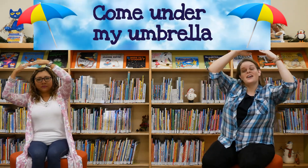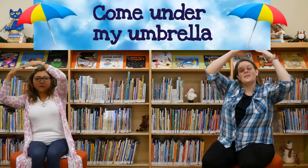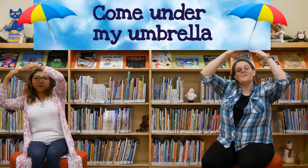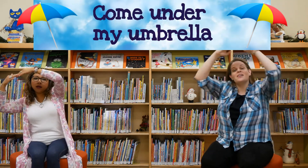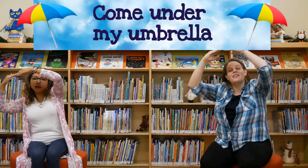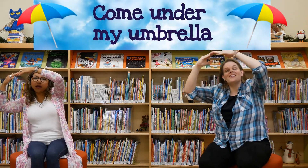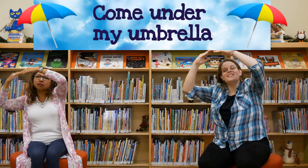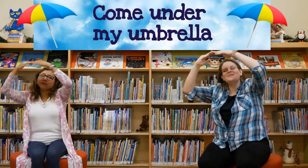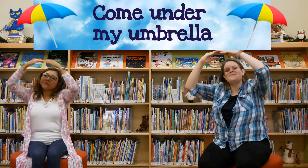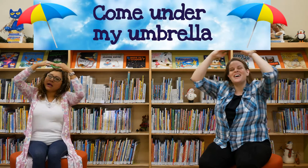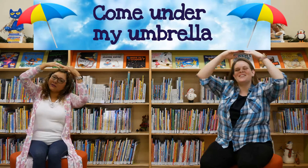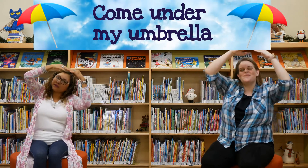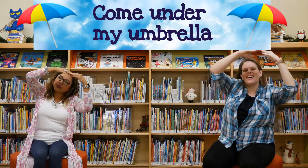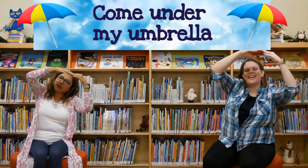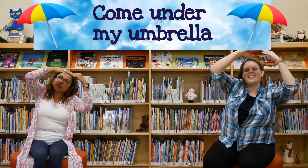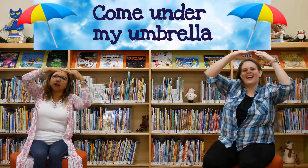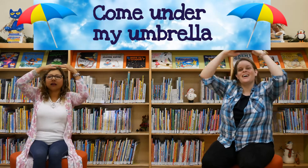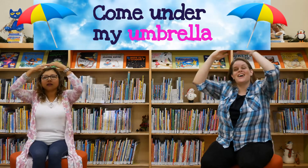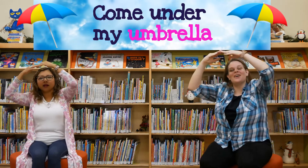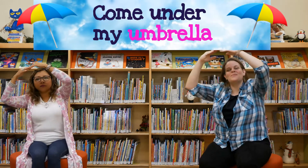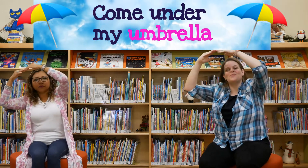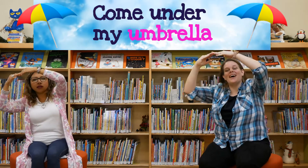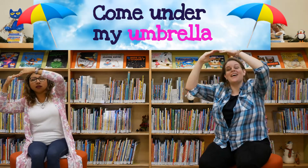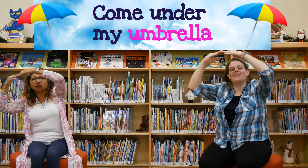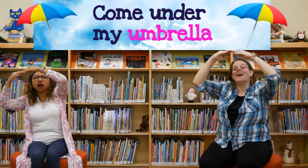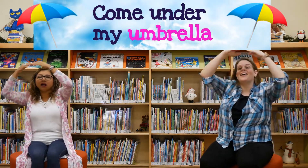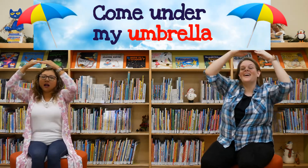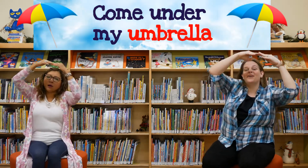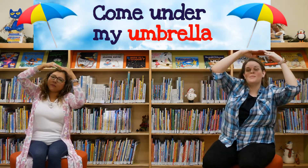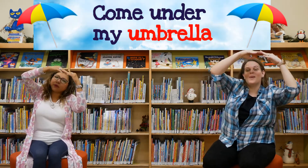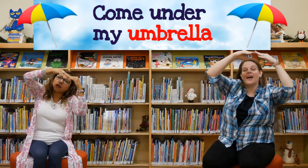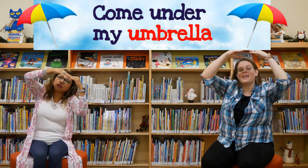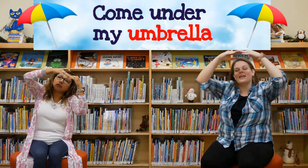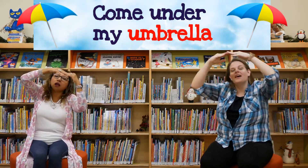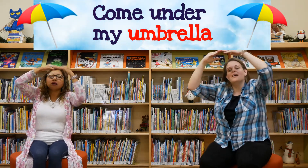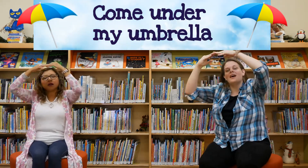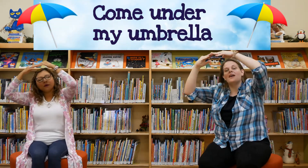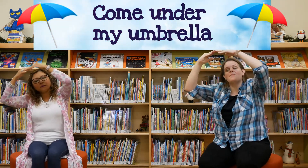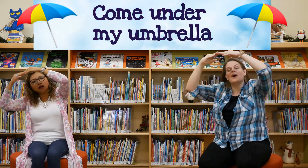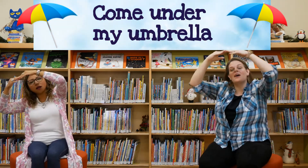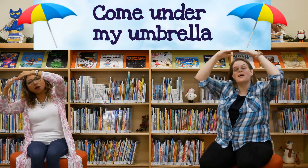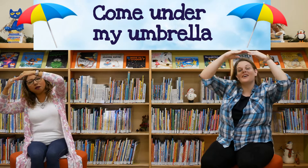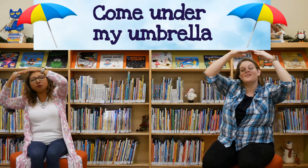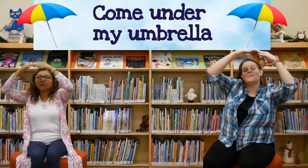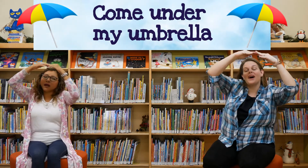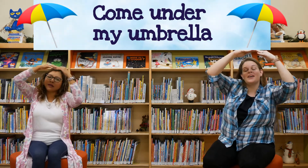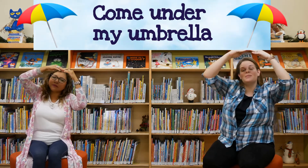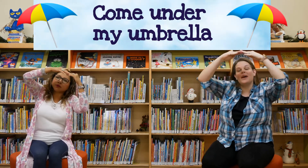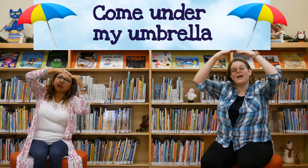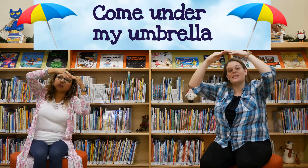Come under my umbrella, umbrella, umbrella. Come under my umbrella.